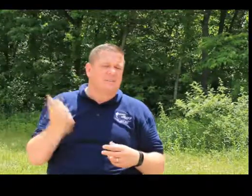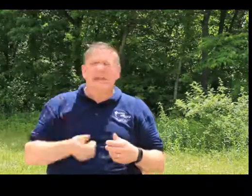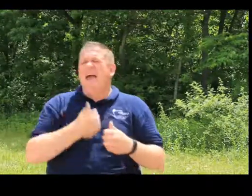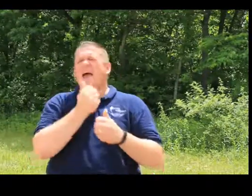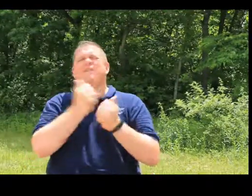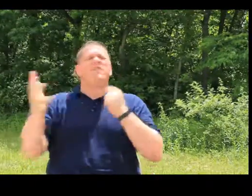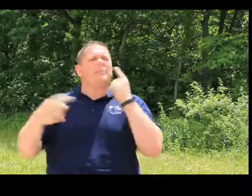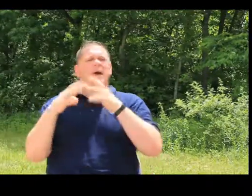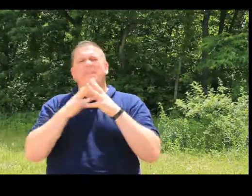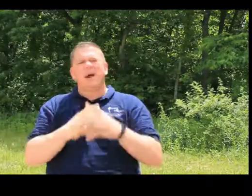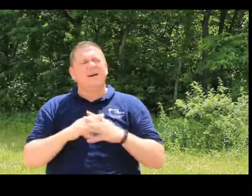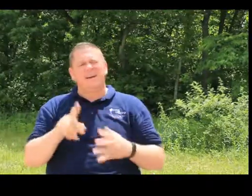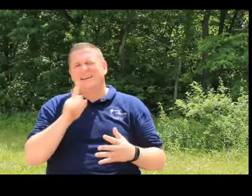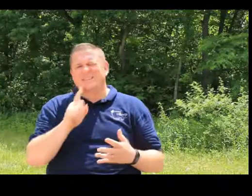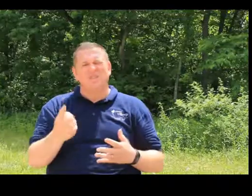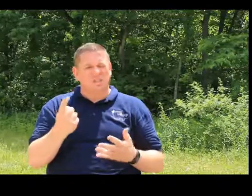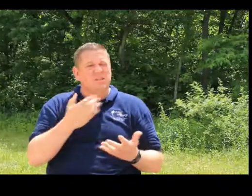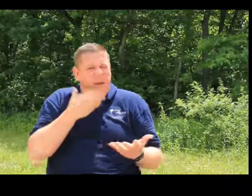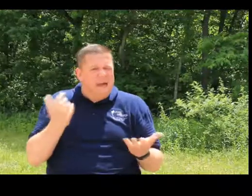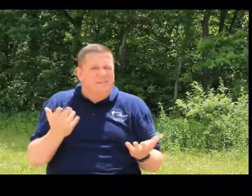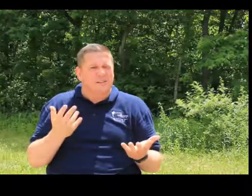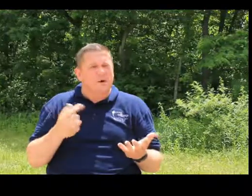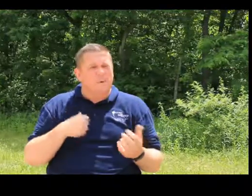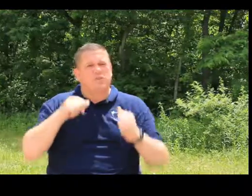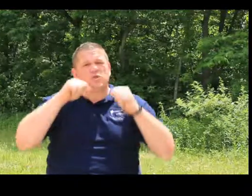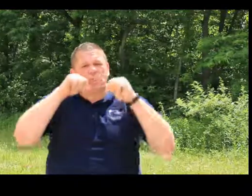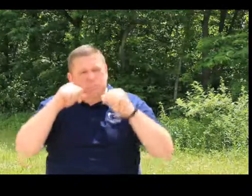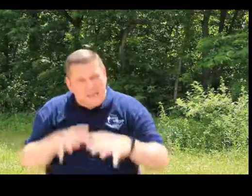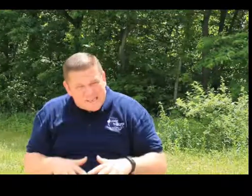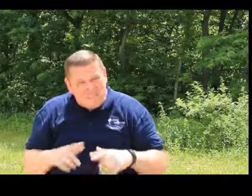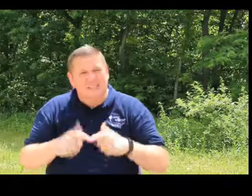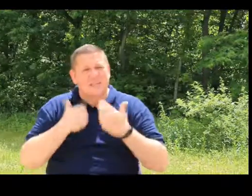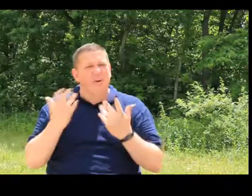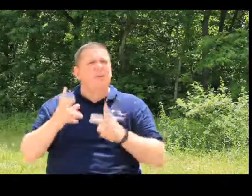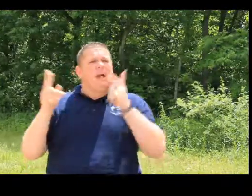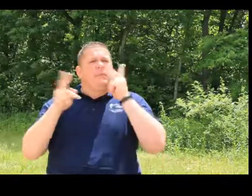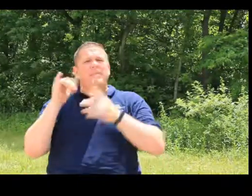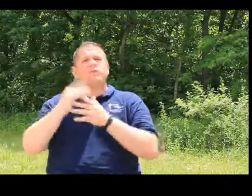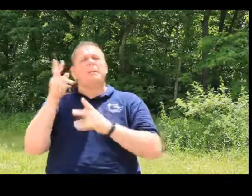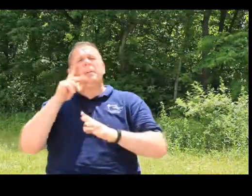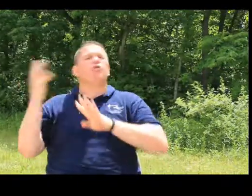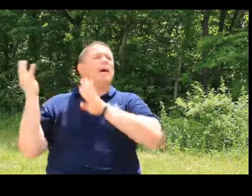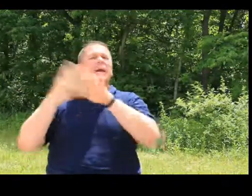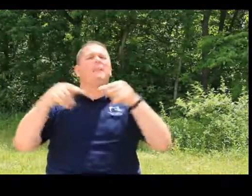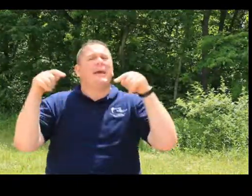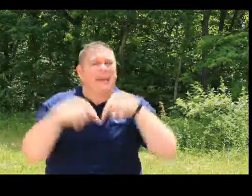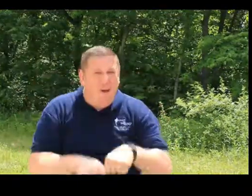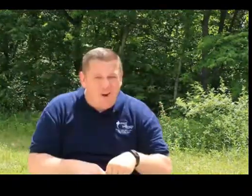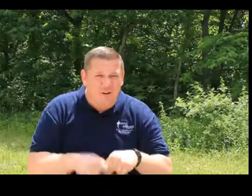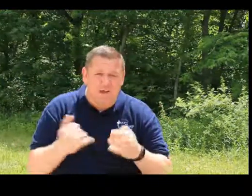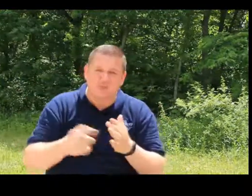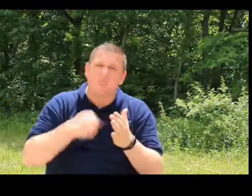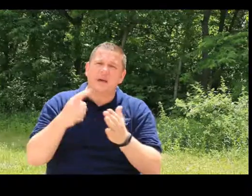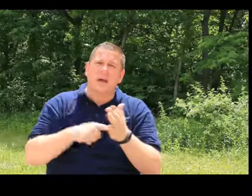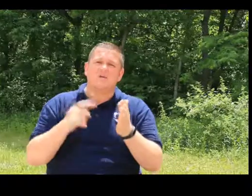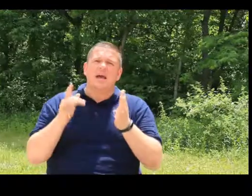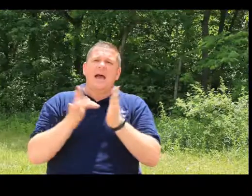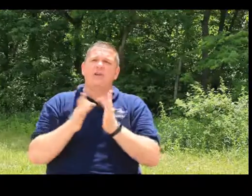Everything about America is just the best. We've been so blessed to live here. That's why people are trying to come here. Now, sometimes as